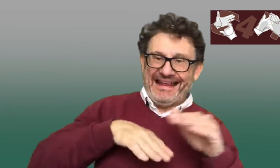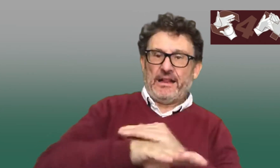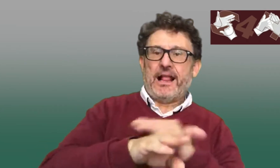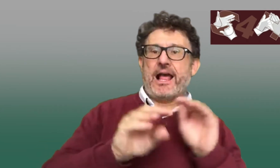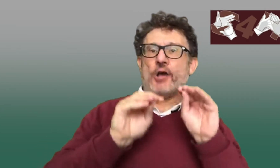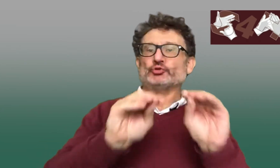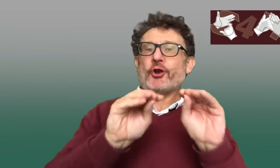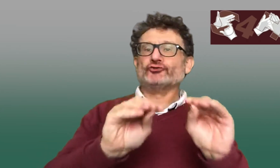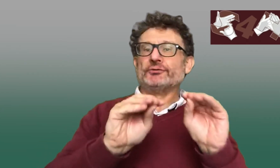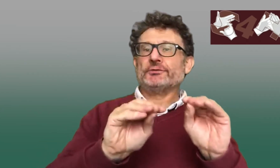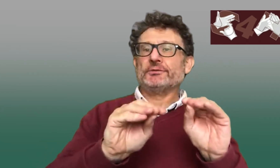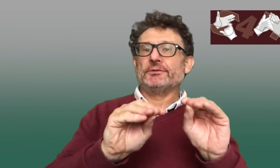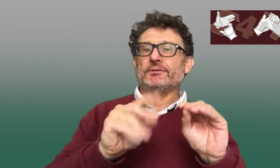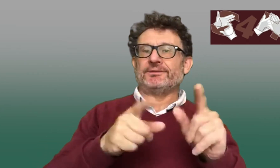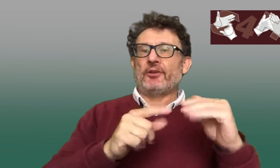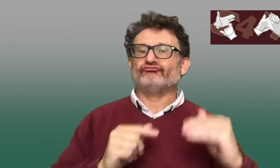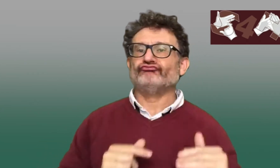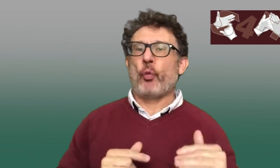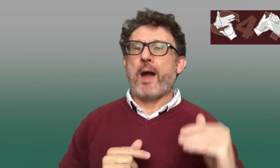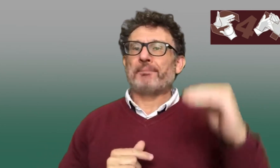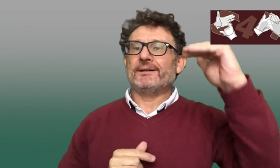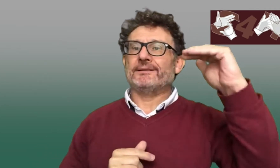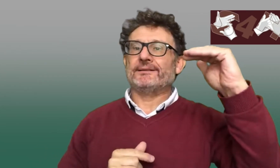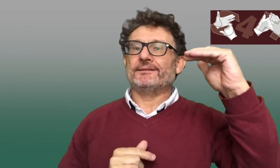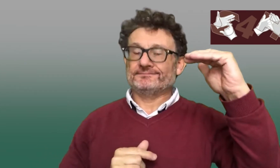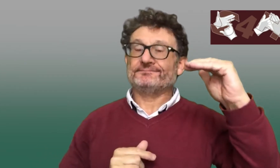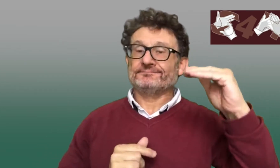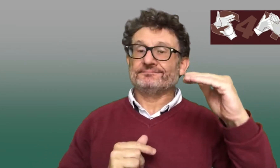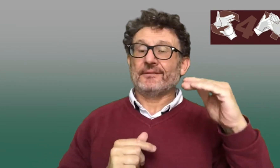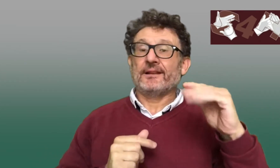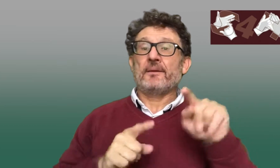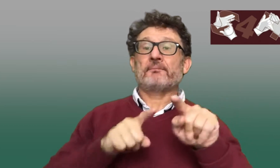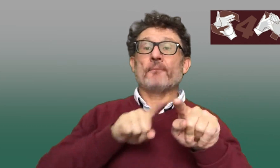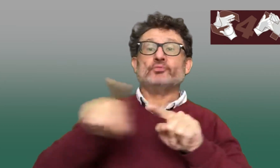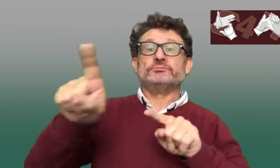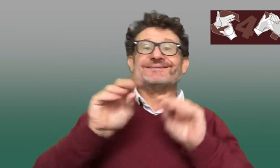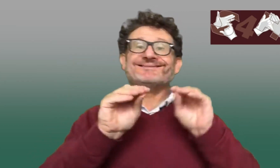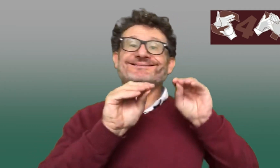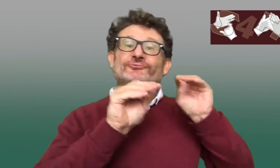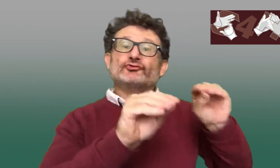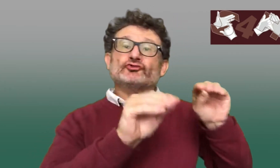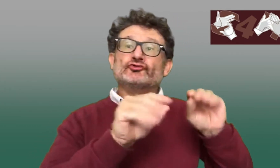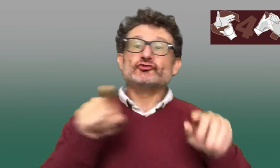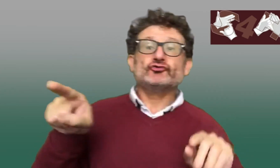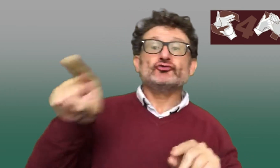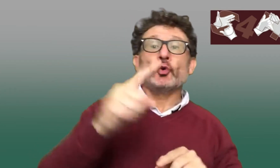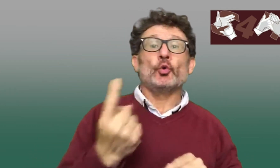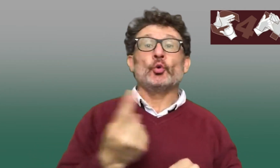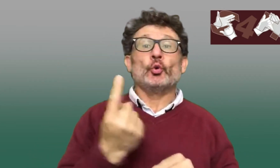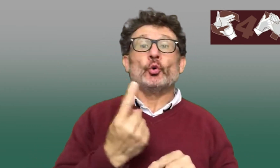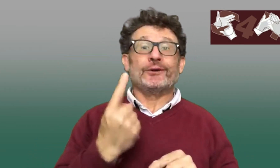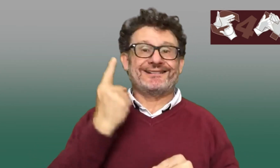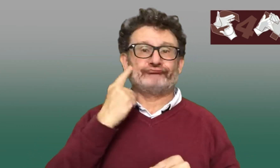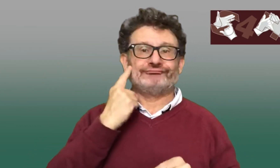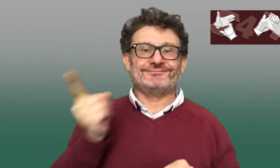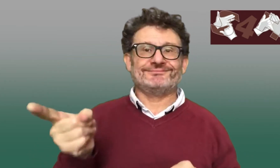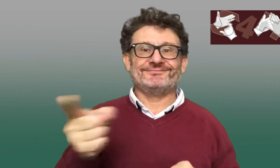remember when when a deaf person goes through education. Most of the people that have taught them are hearing people.